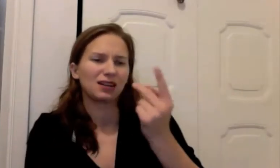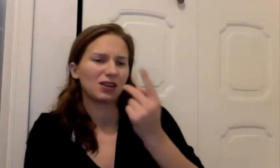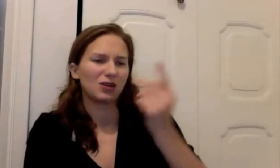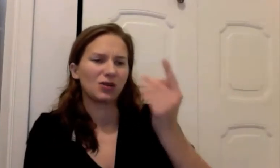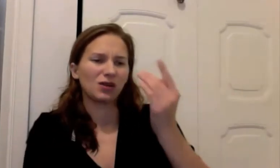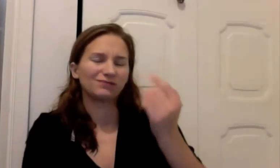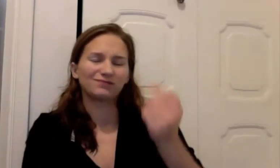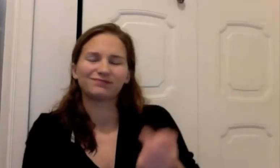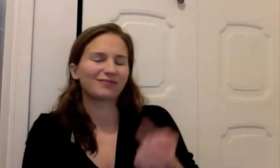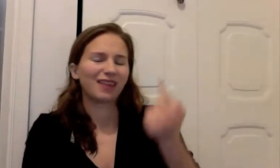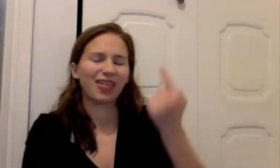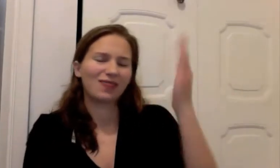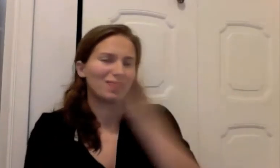kiss